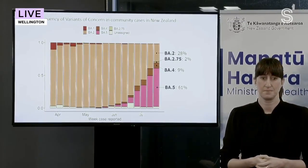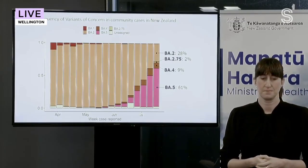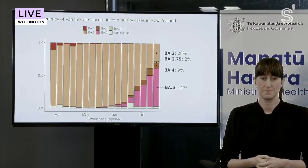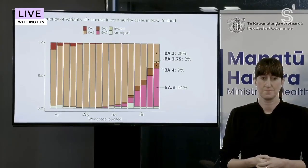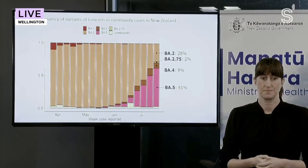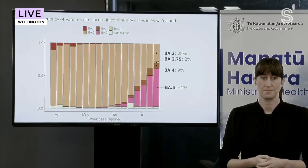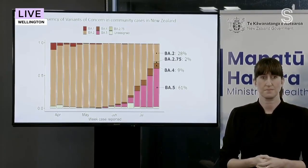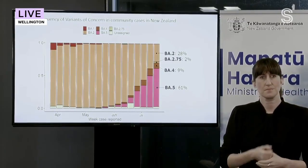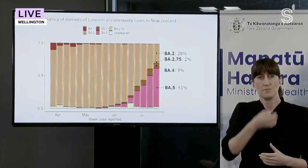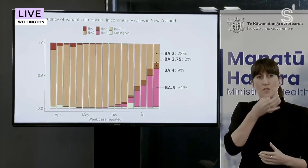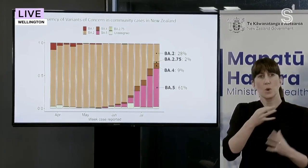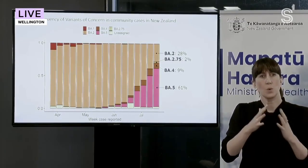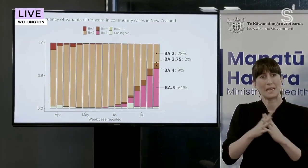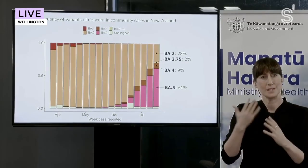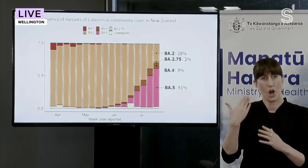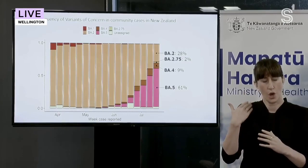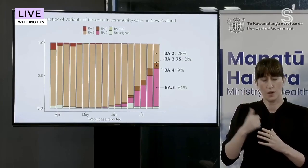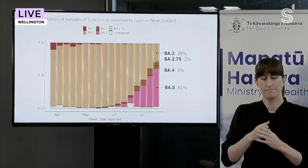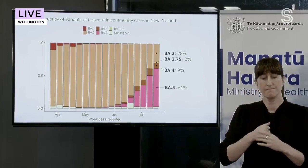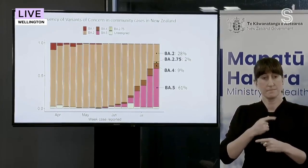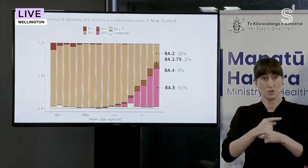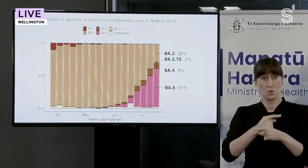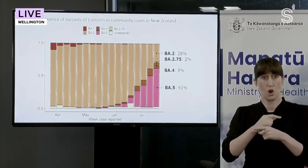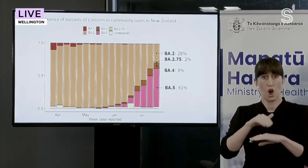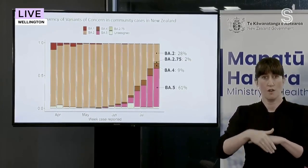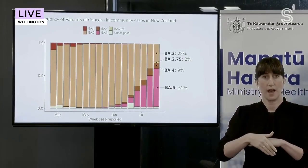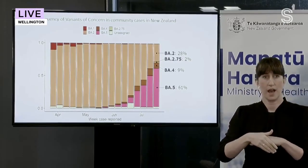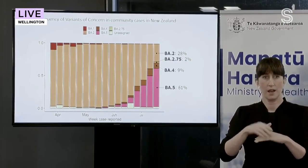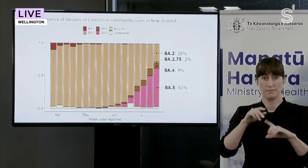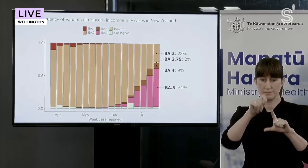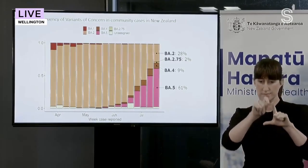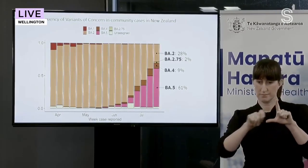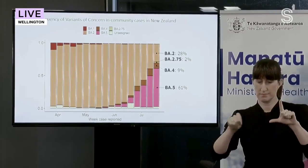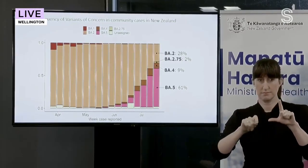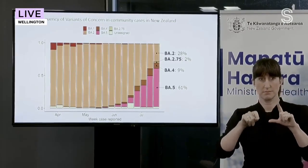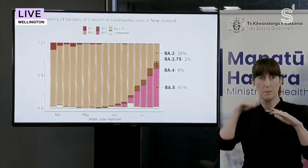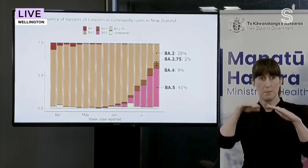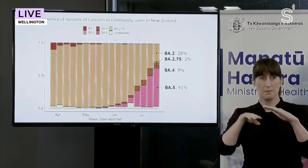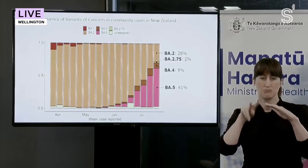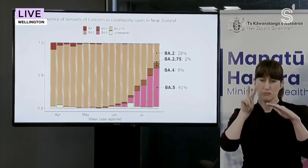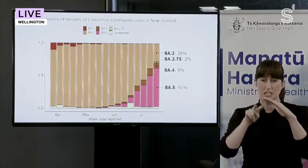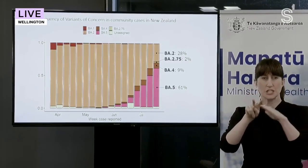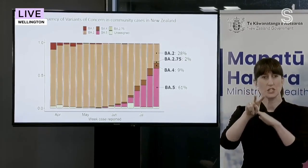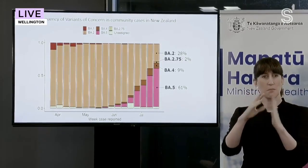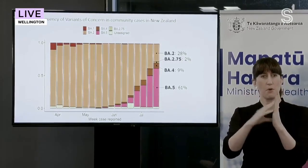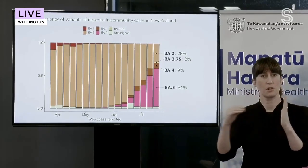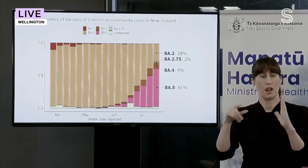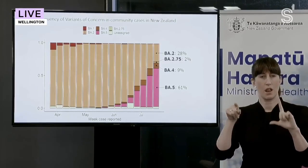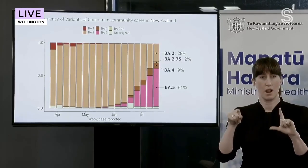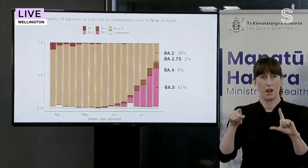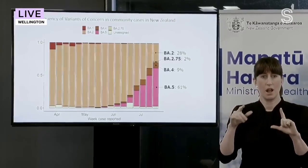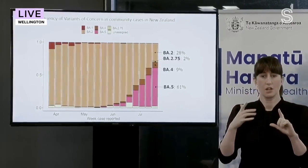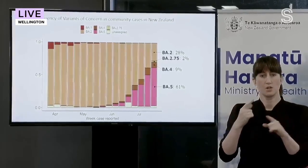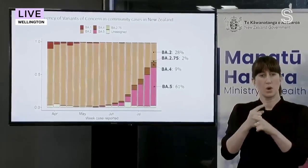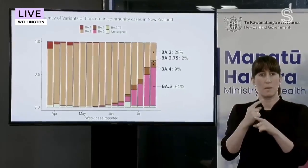A couple of weeks ago, I shared some initial modelling from the COVID-19 modelling Aotearoa group that showed the possible size